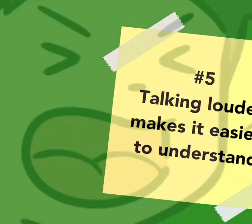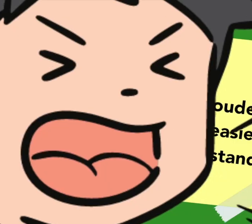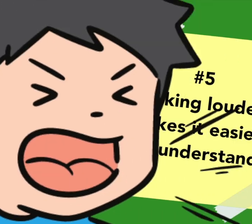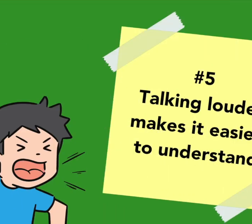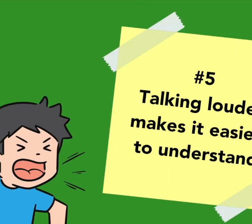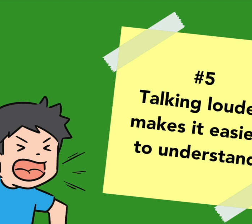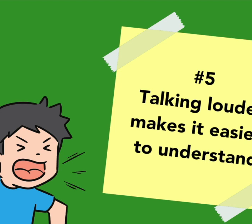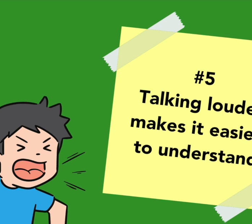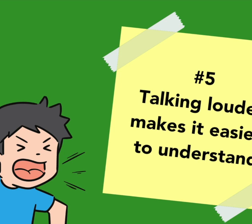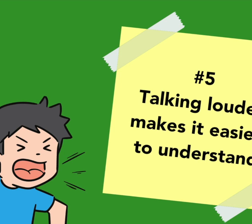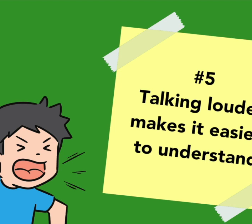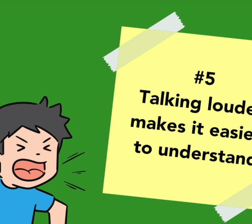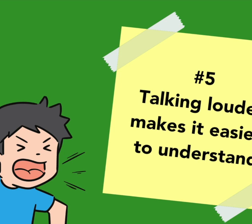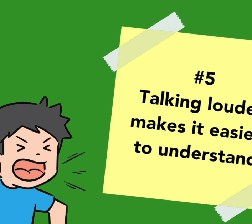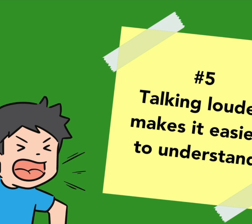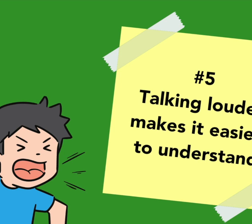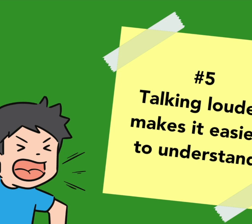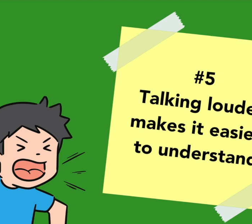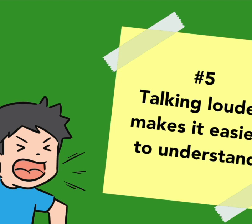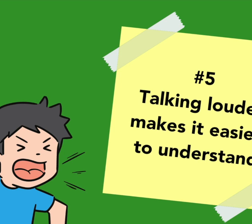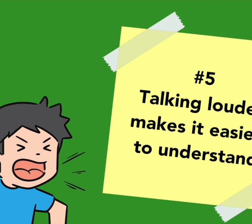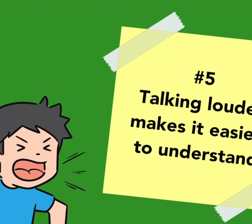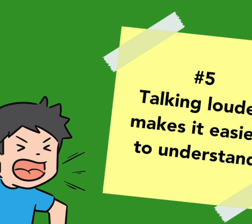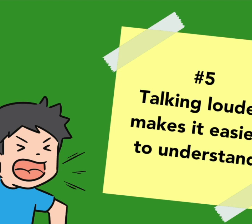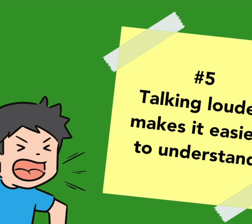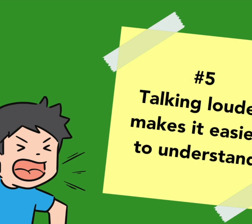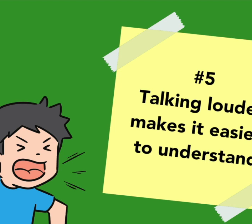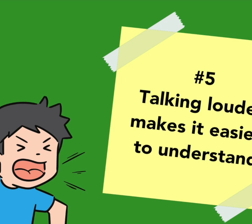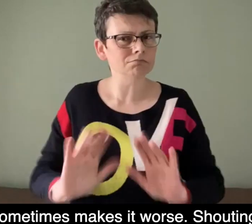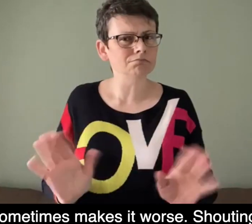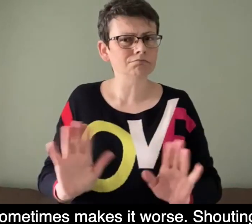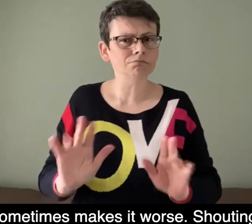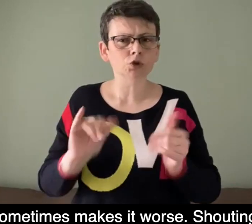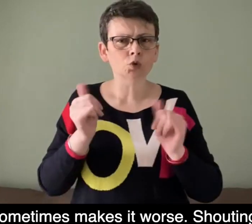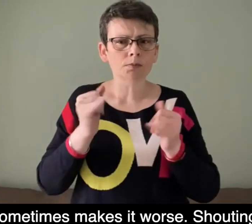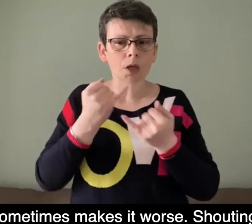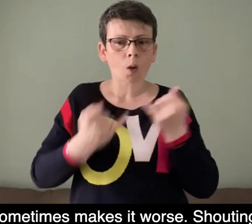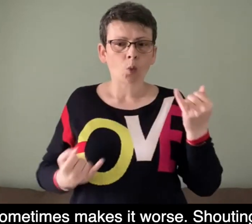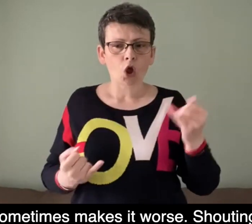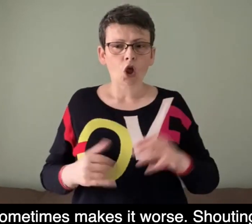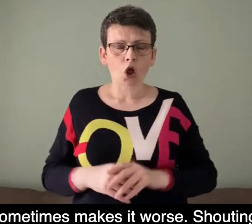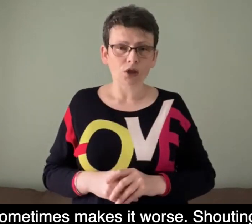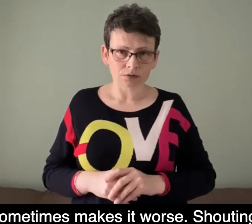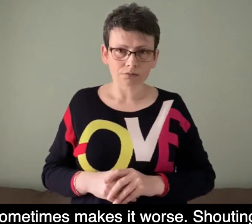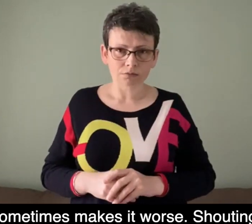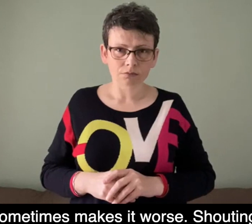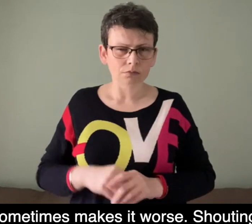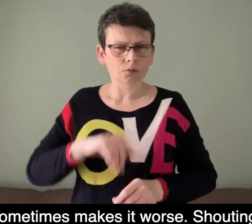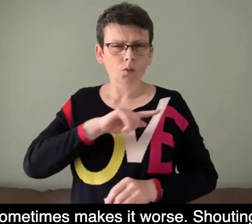Talking louder makes it easier to understand. No. Sometimes it makes it worse.